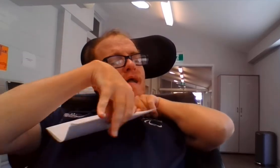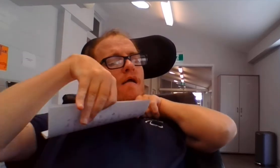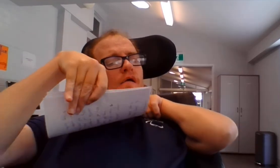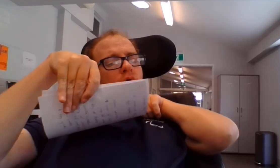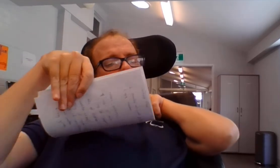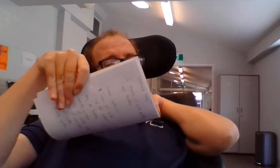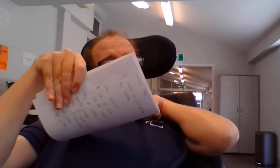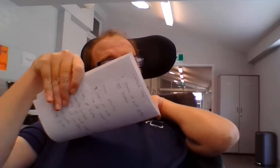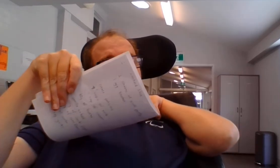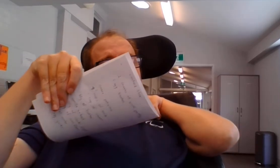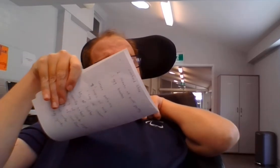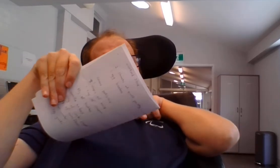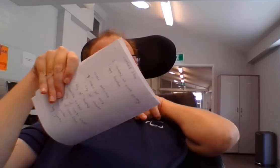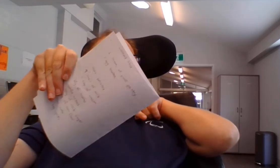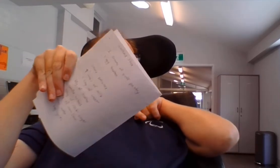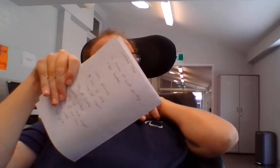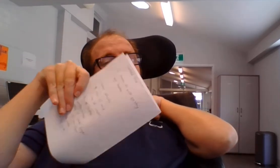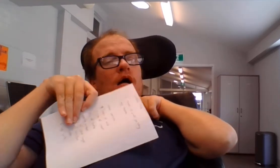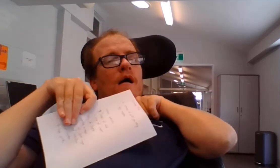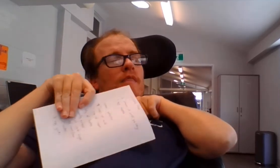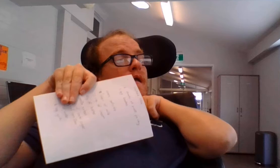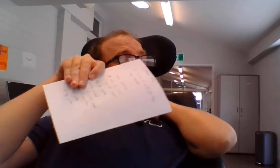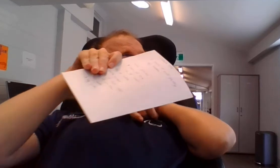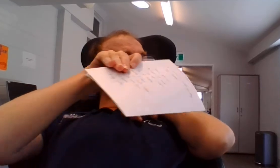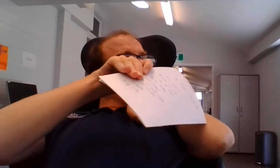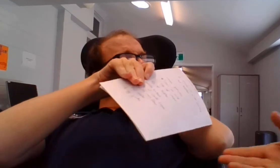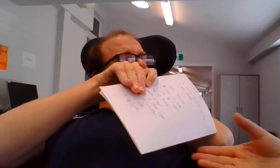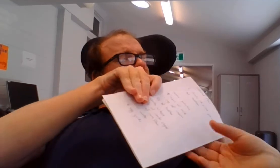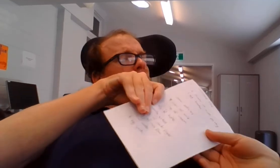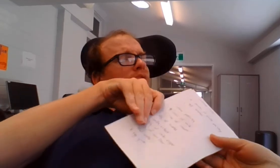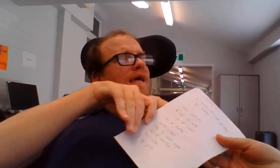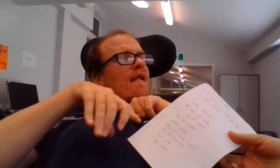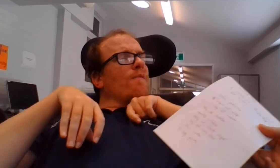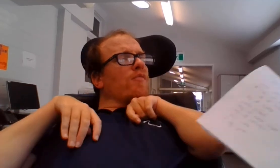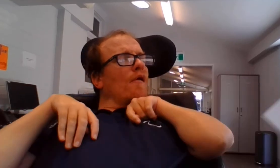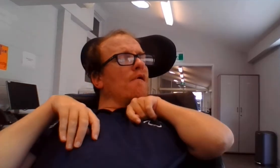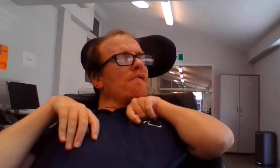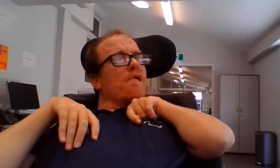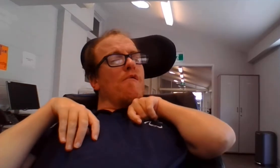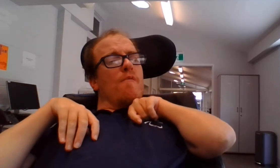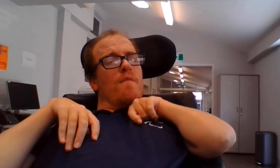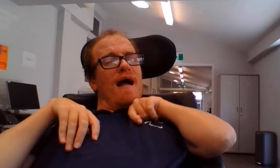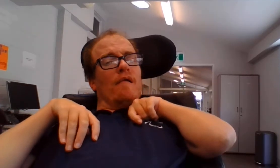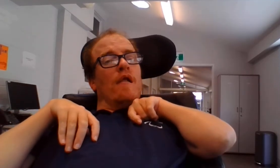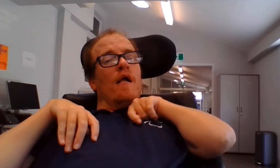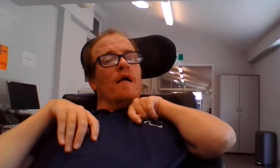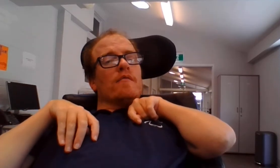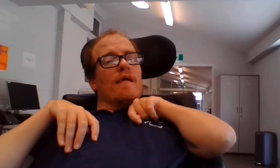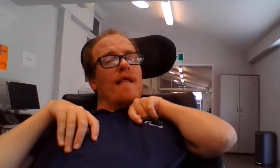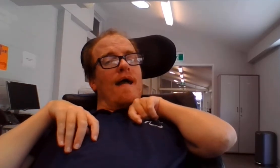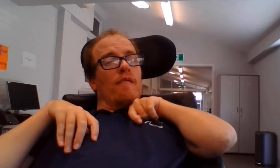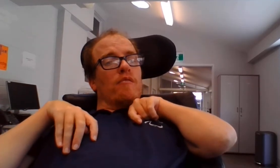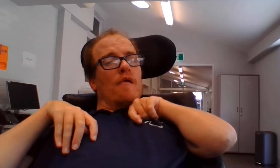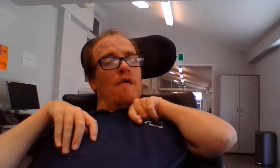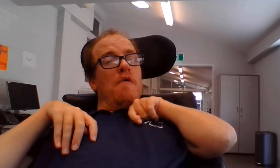instructions that I've told you about today. So,